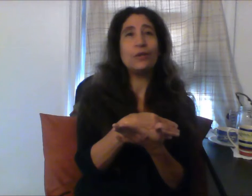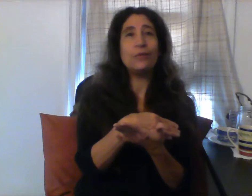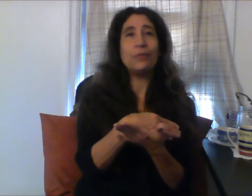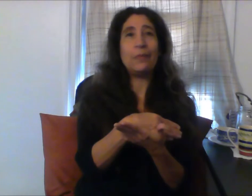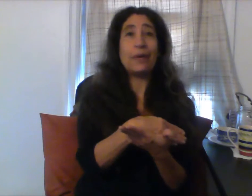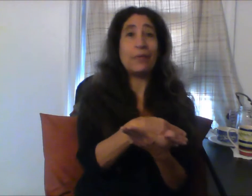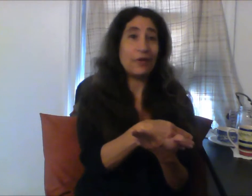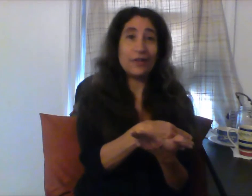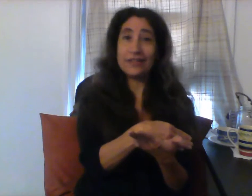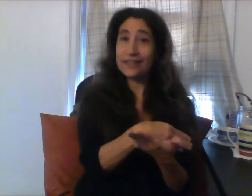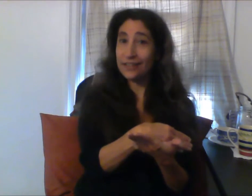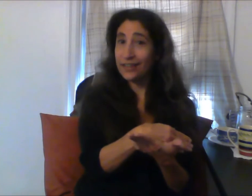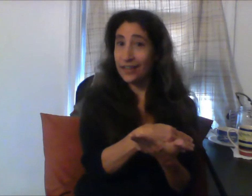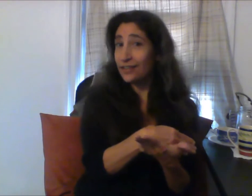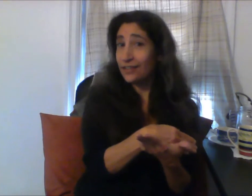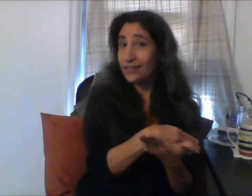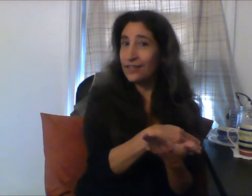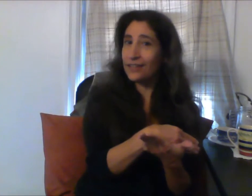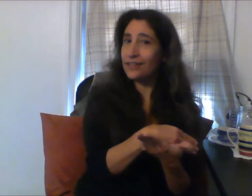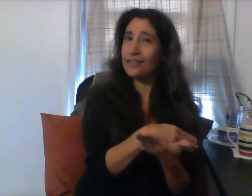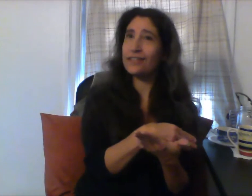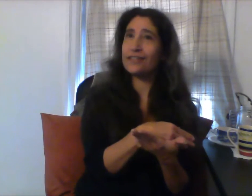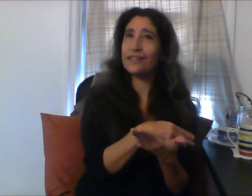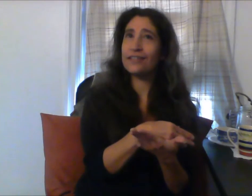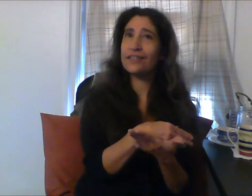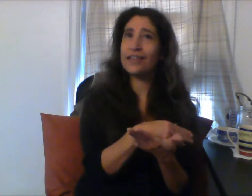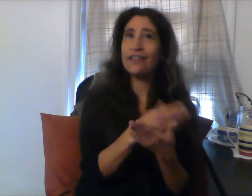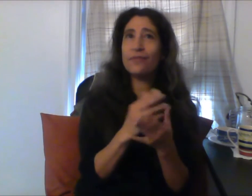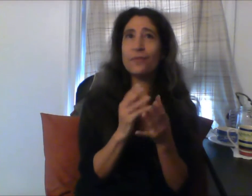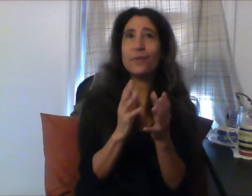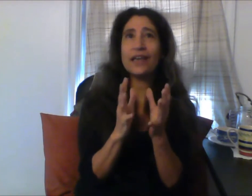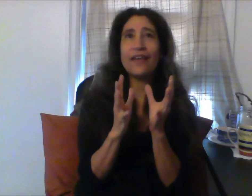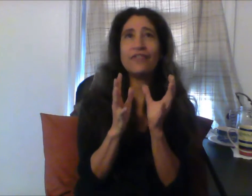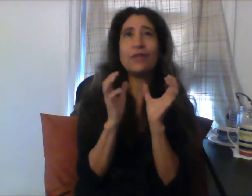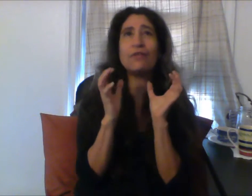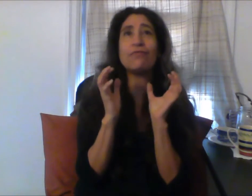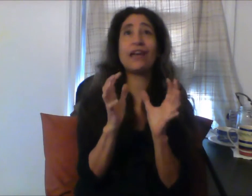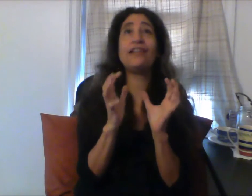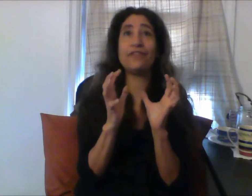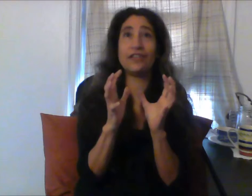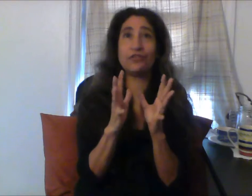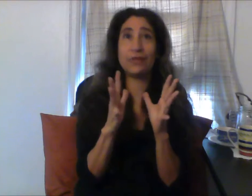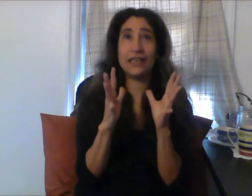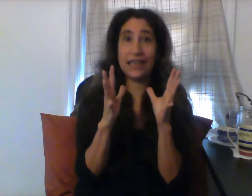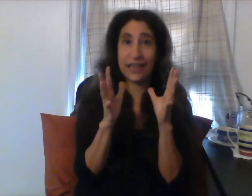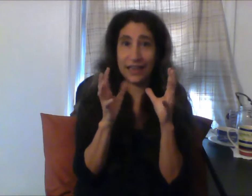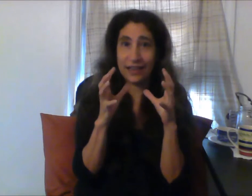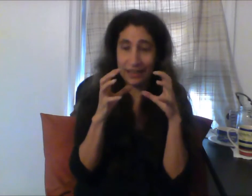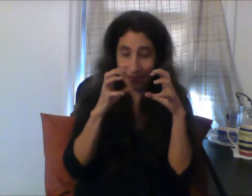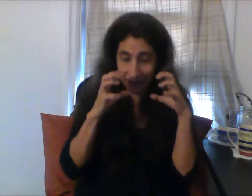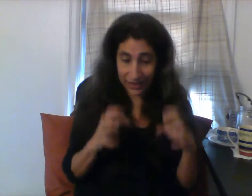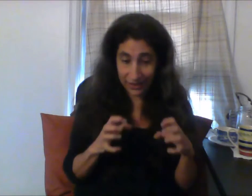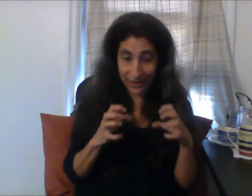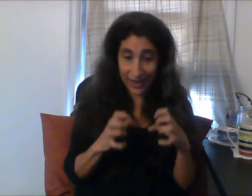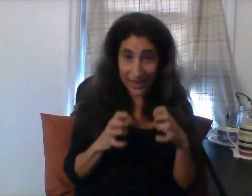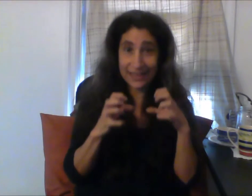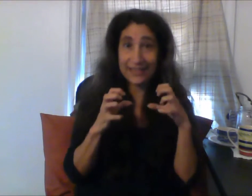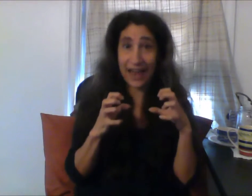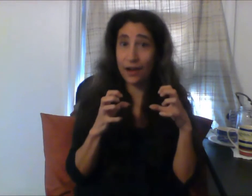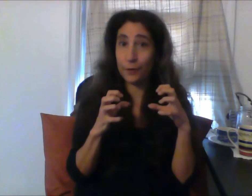But we're all still here. We have to be grateful to be here in the here and now,